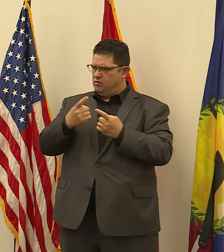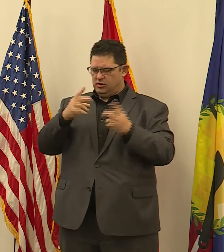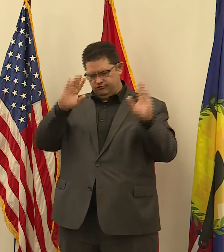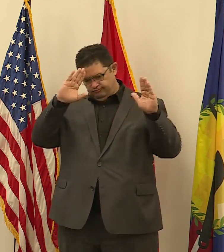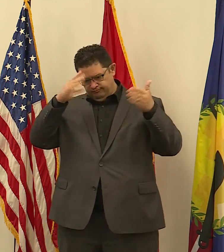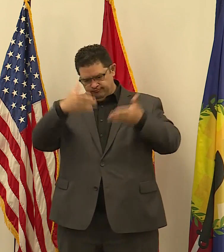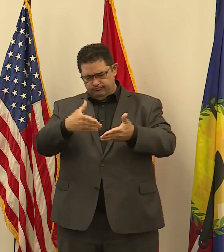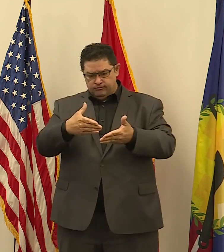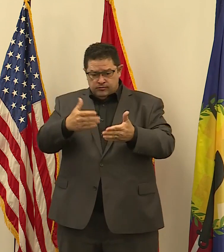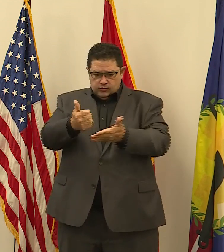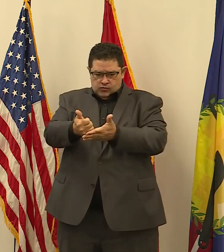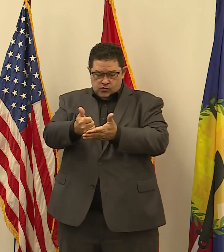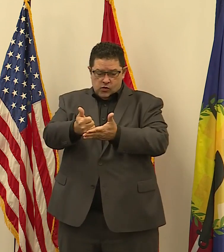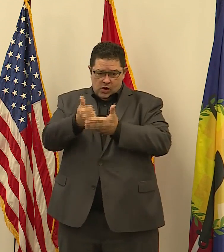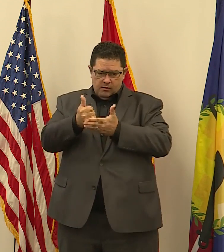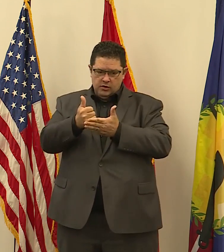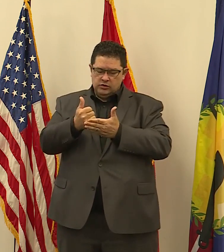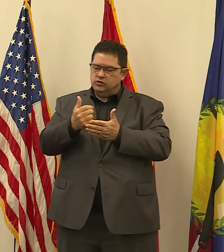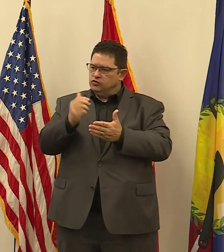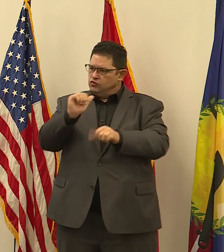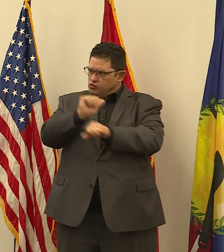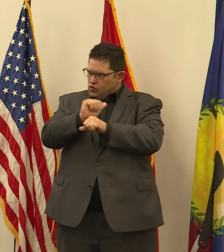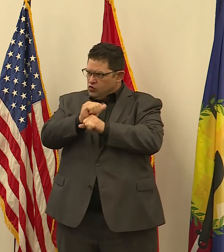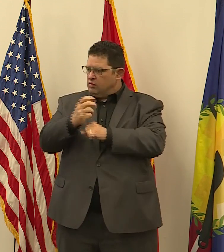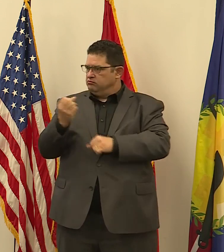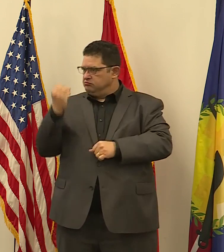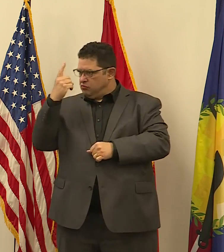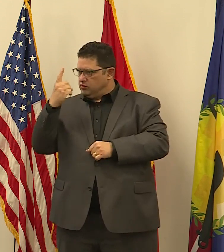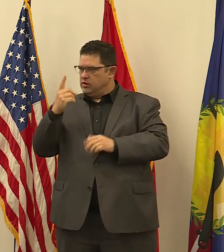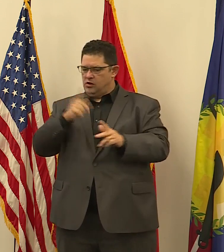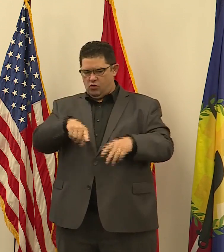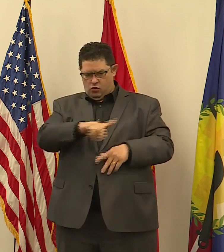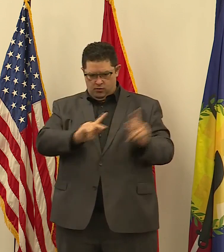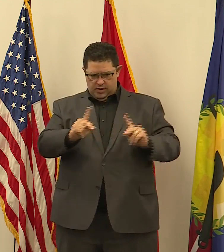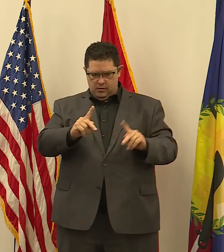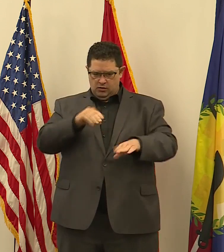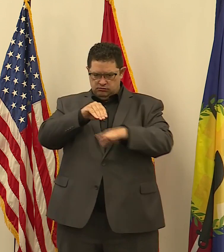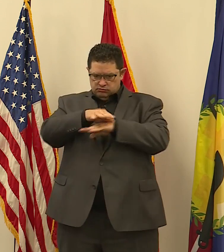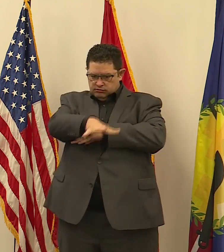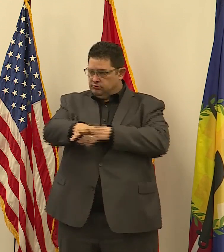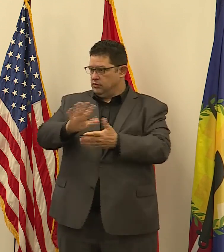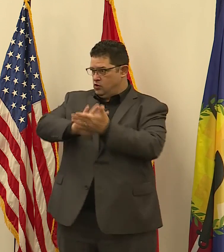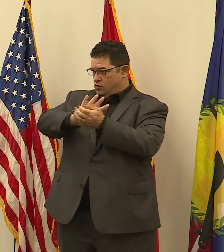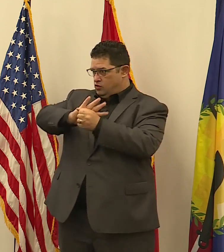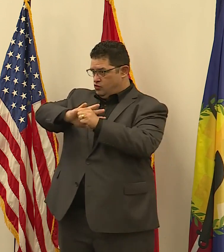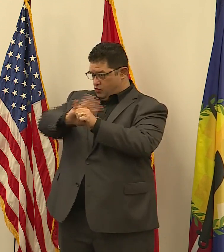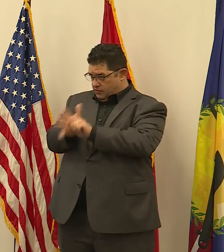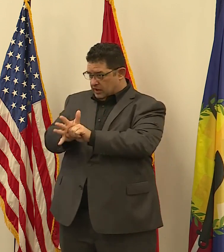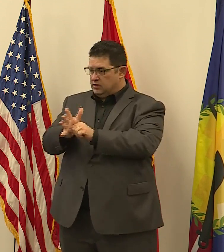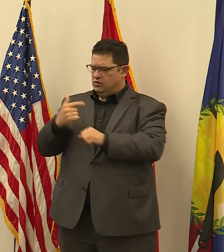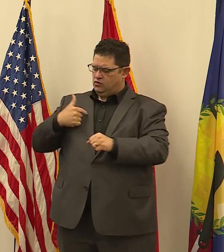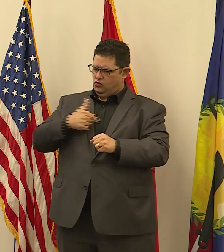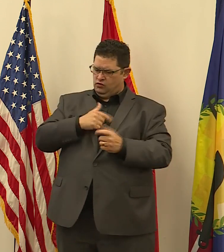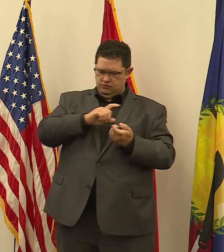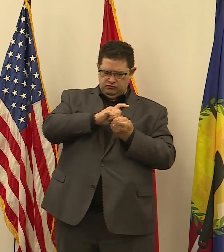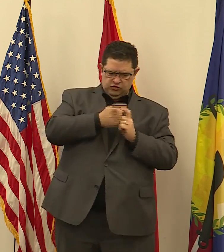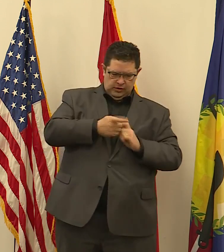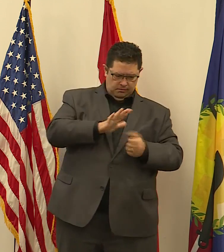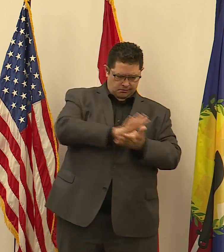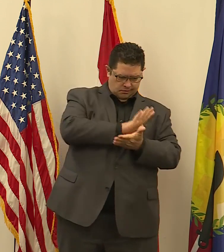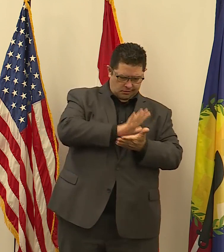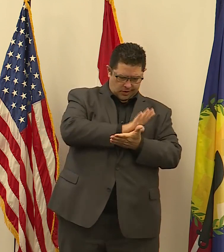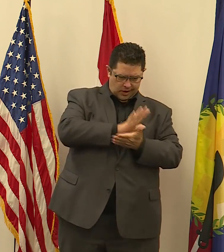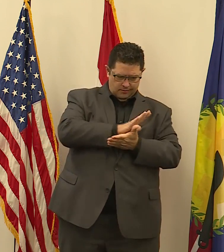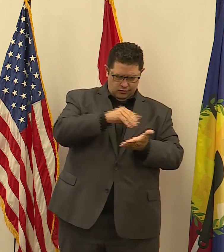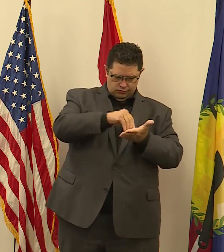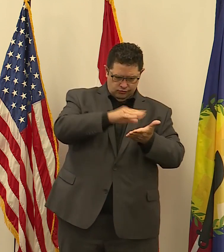and understand those who are affected by COVID-19. We have been converting our paper records into computer records to